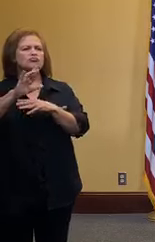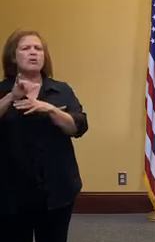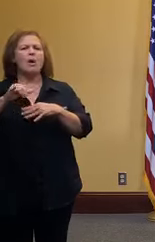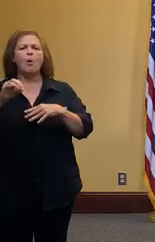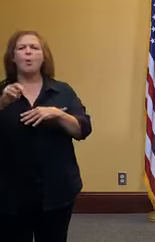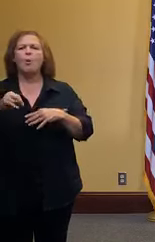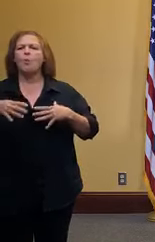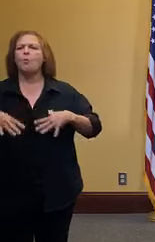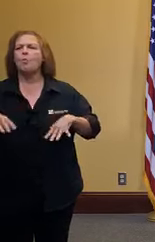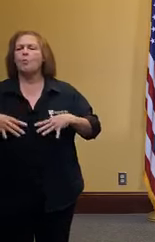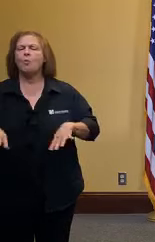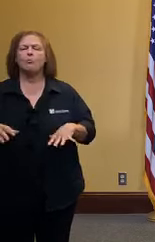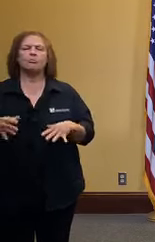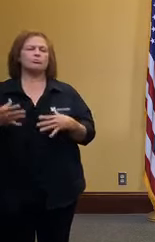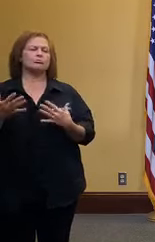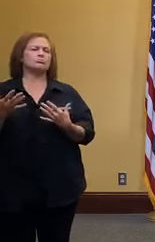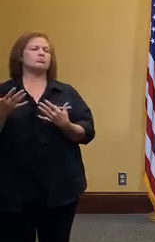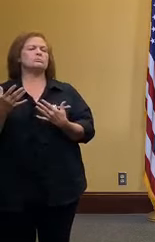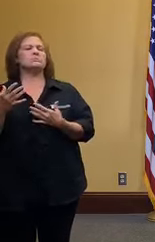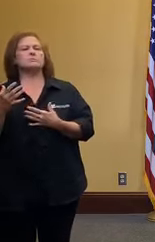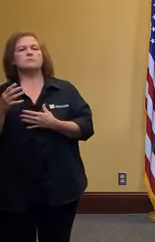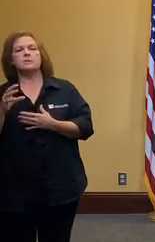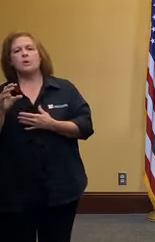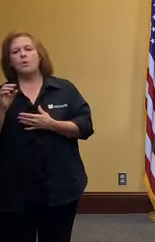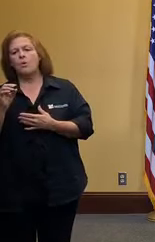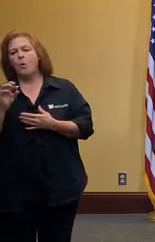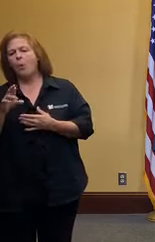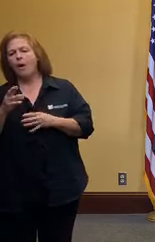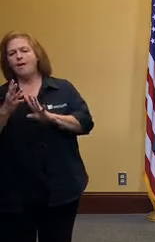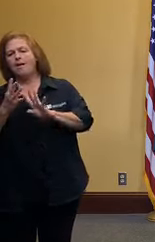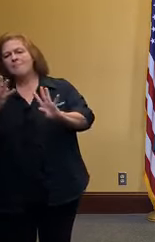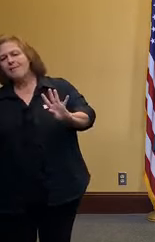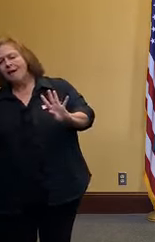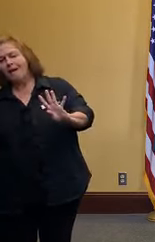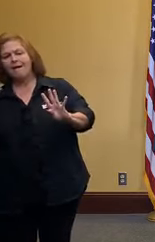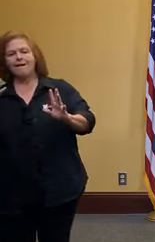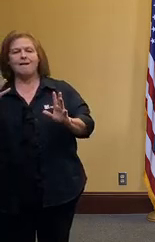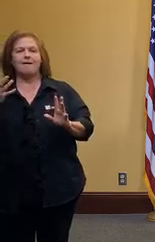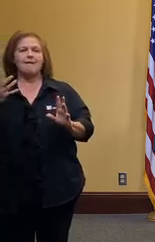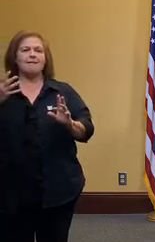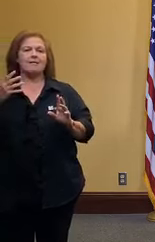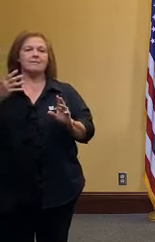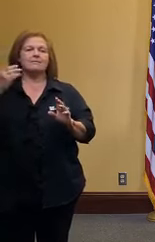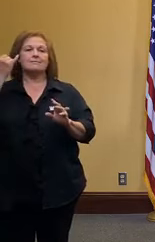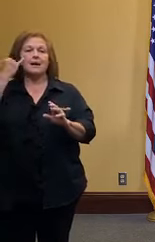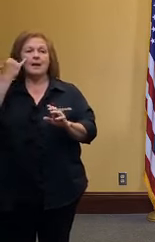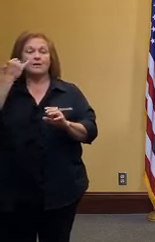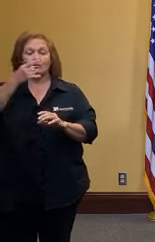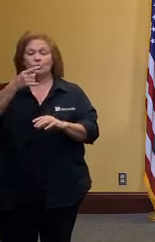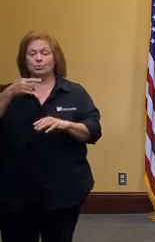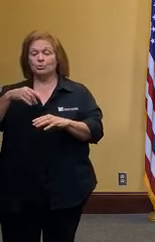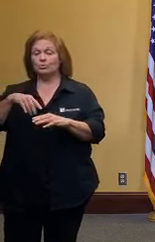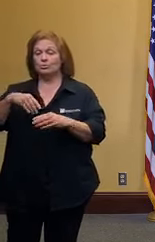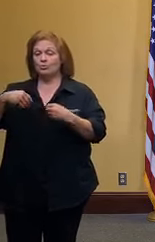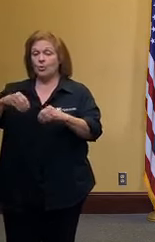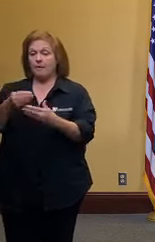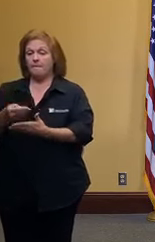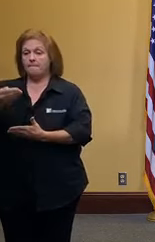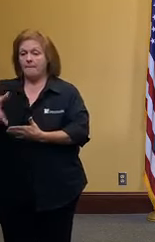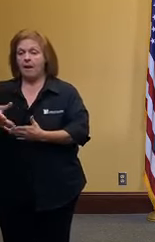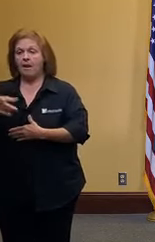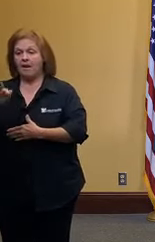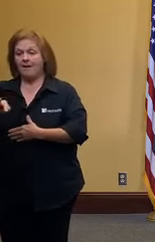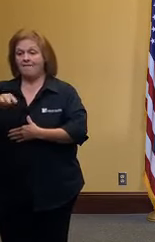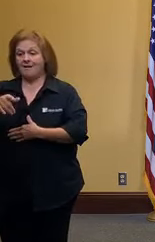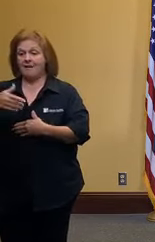this is going to be indices specific you go in a line someone is behind a glass shield you check out and that